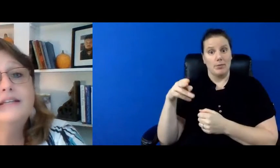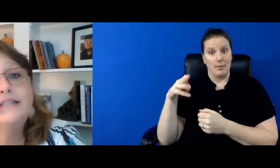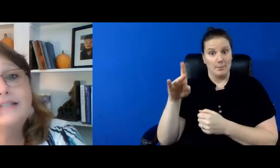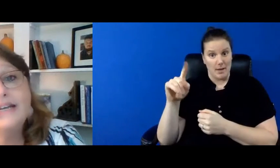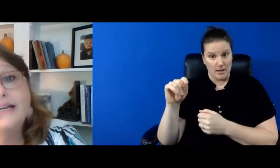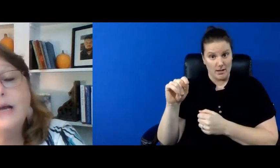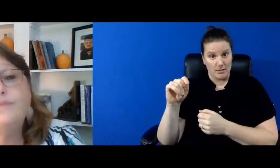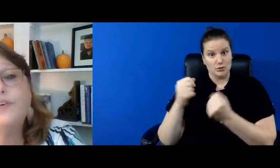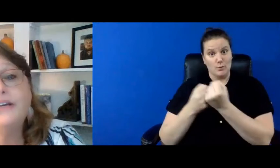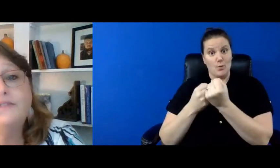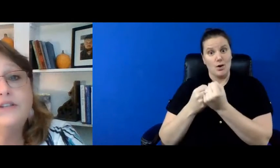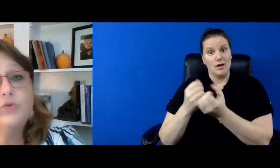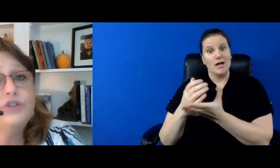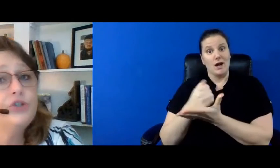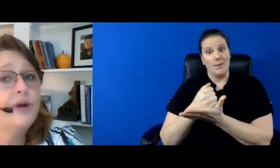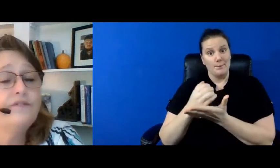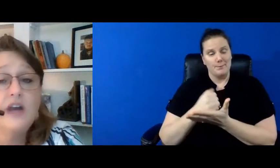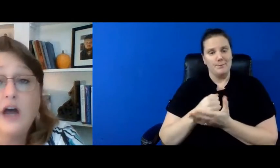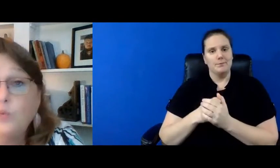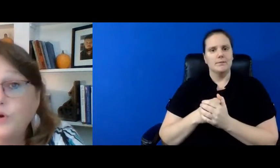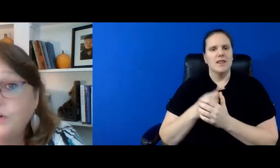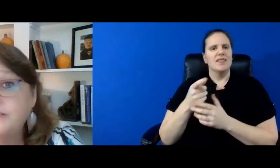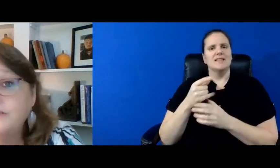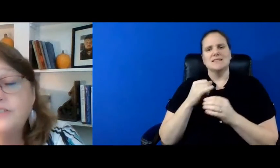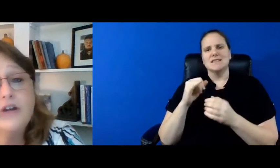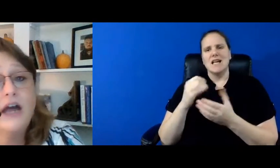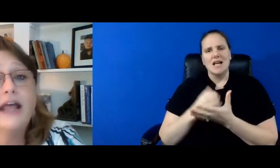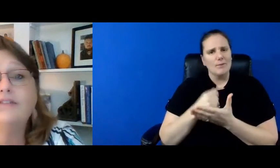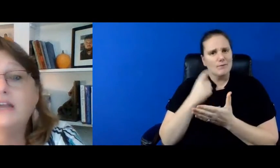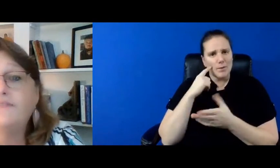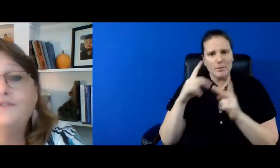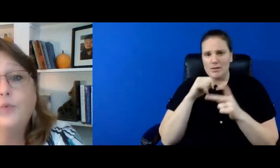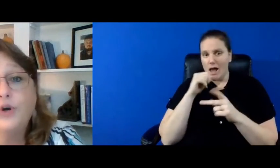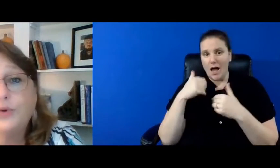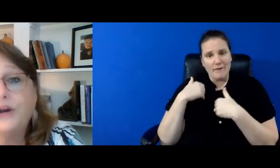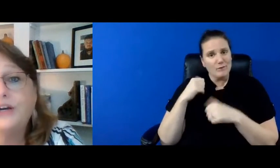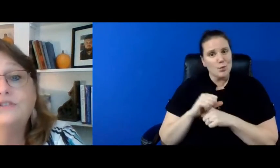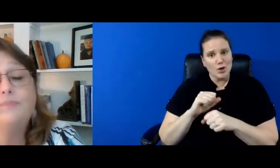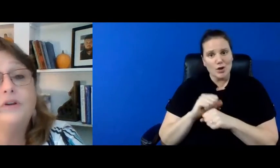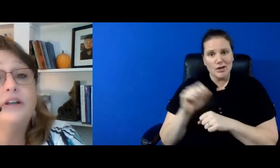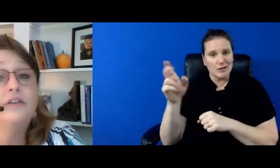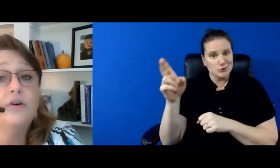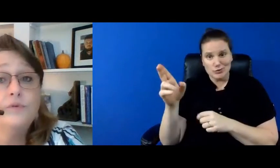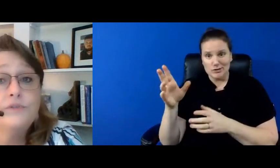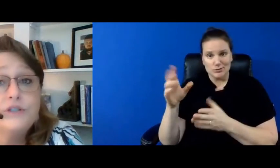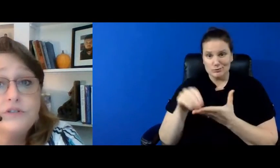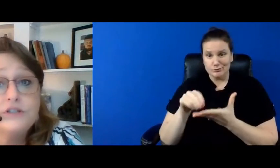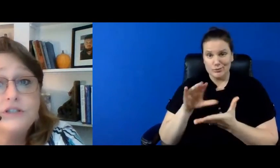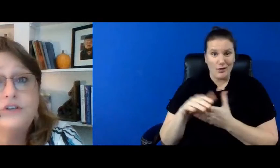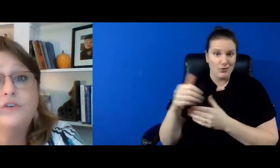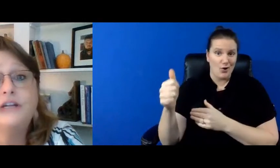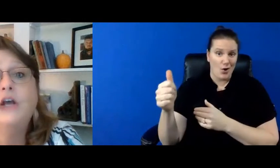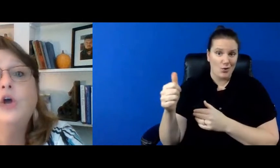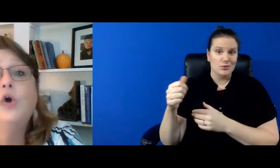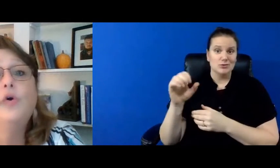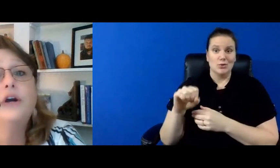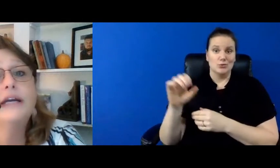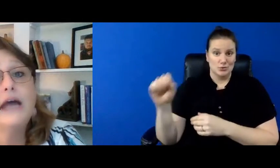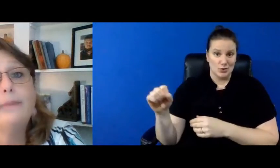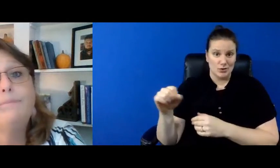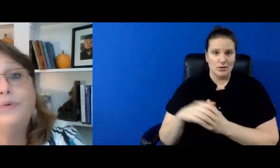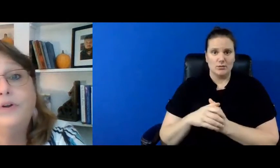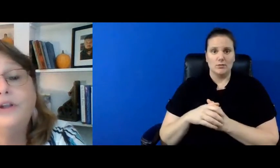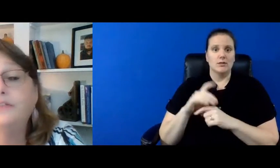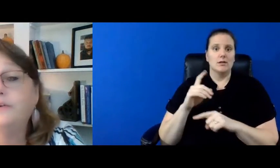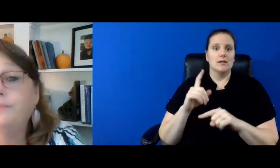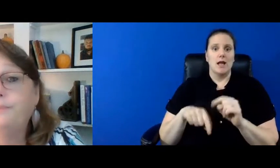this is income for individuals who have not worked do not have enough of a work record to pull on their own social security or